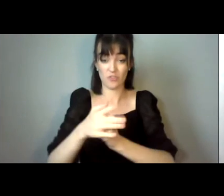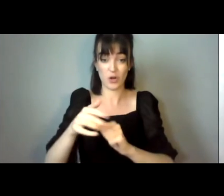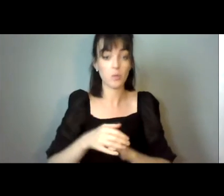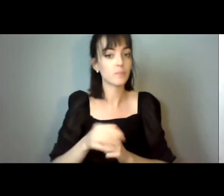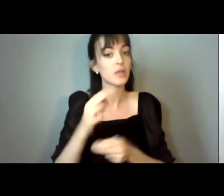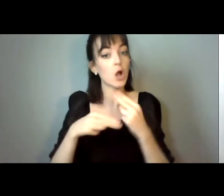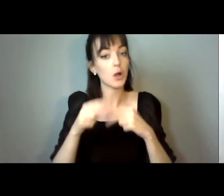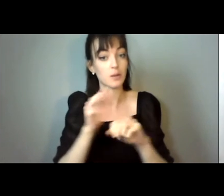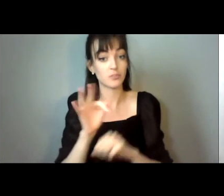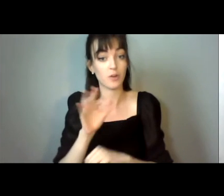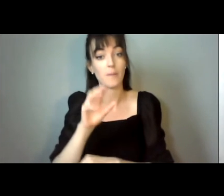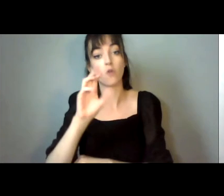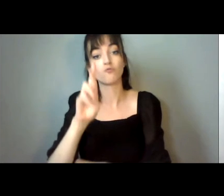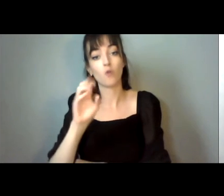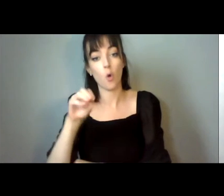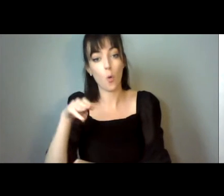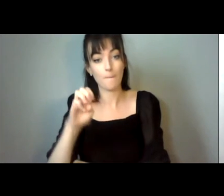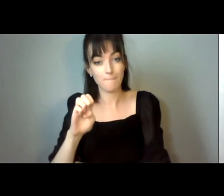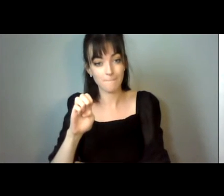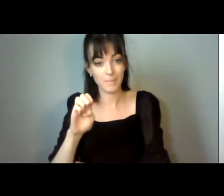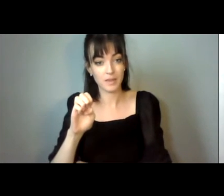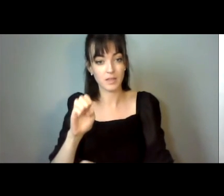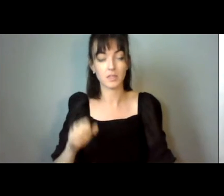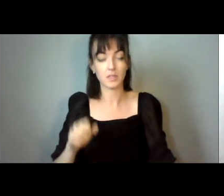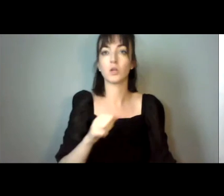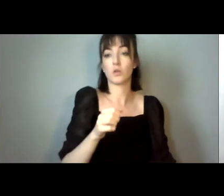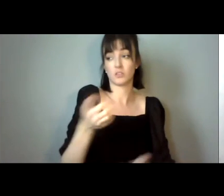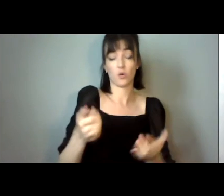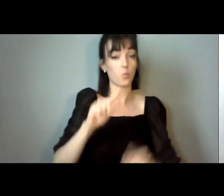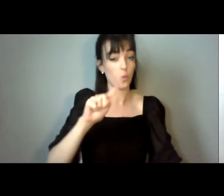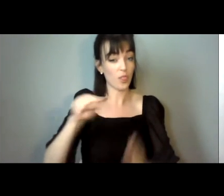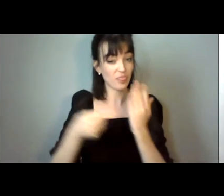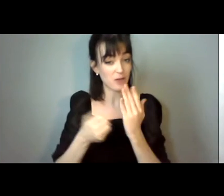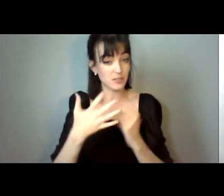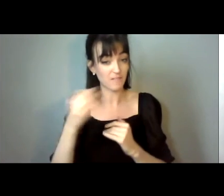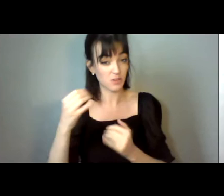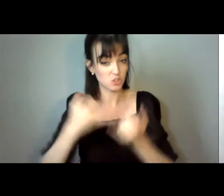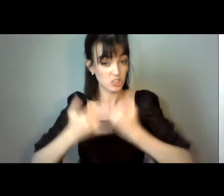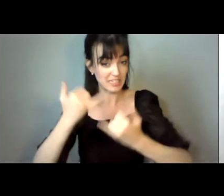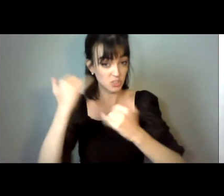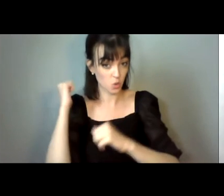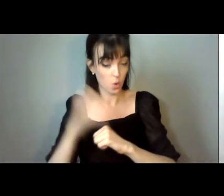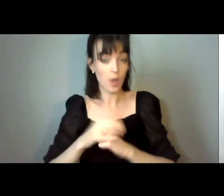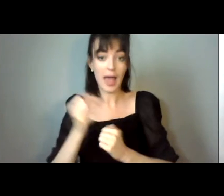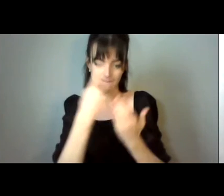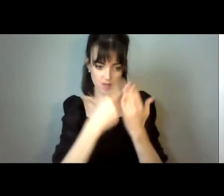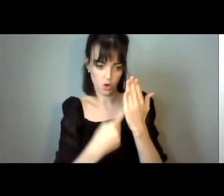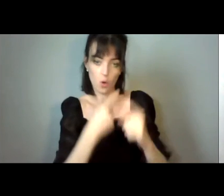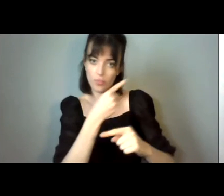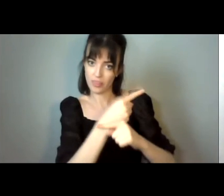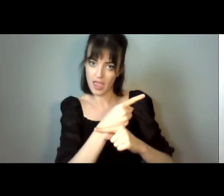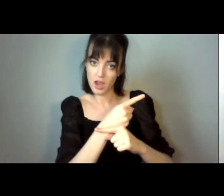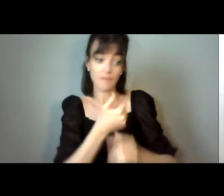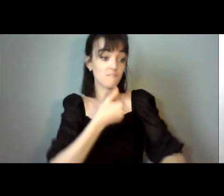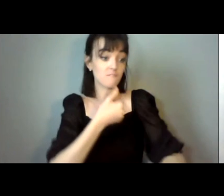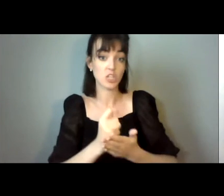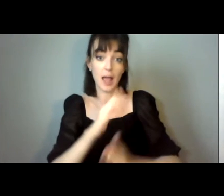Rome. The Justinian Code, 1500 years ago, was one of the first times laws were put in one place,